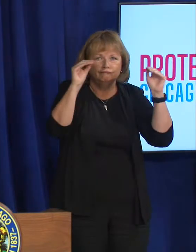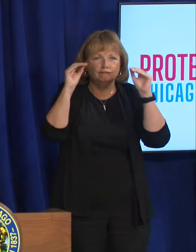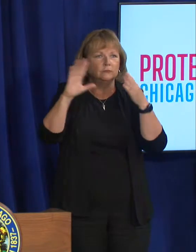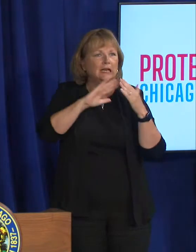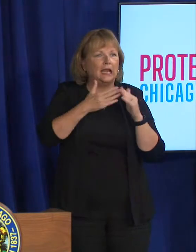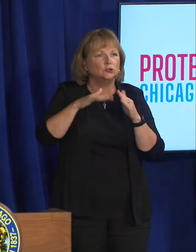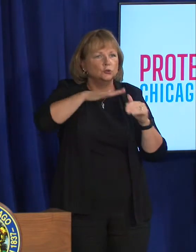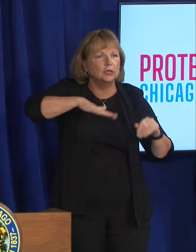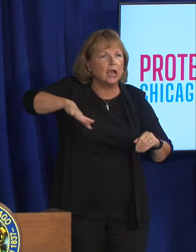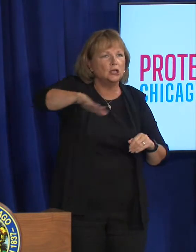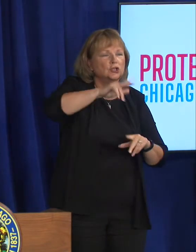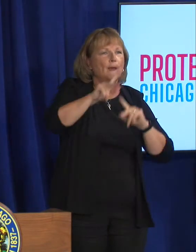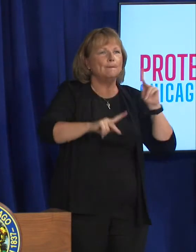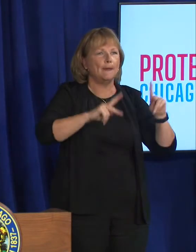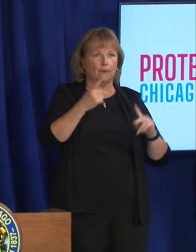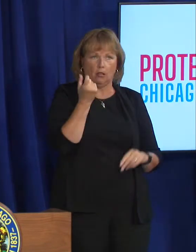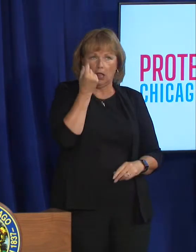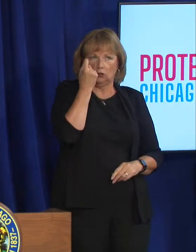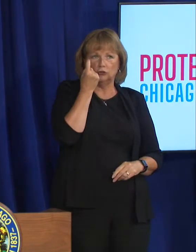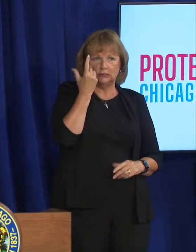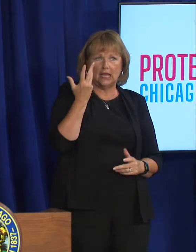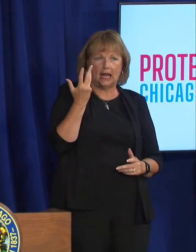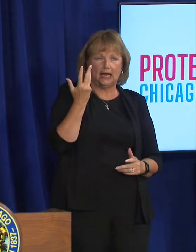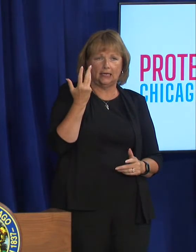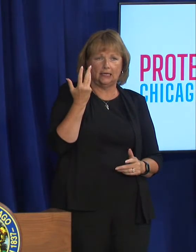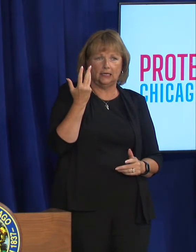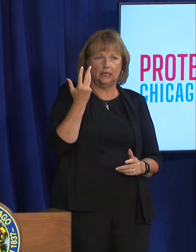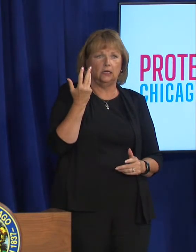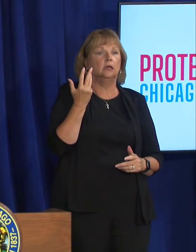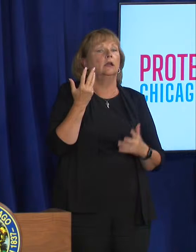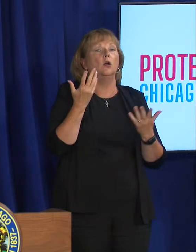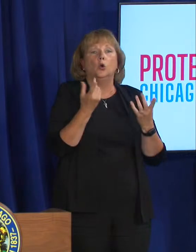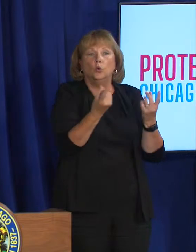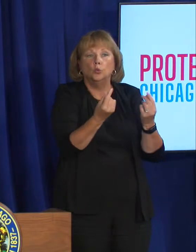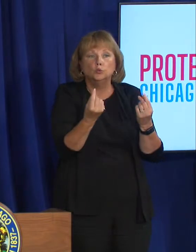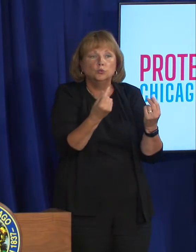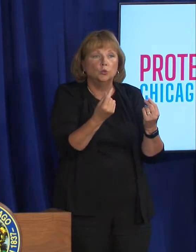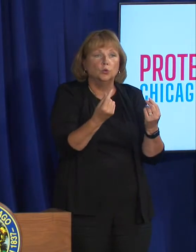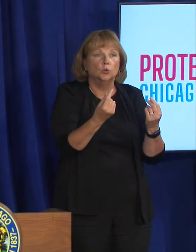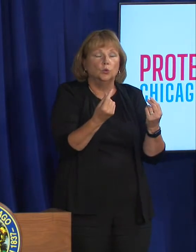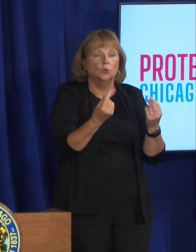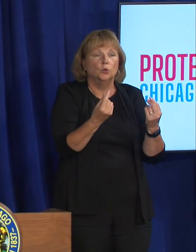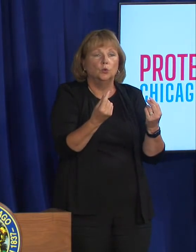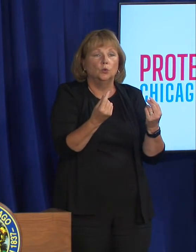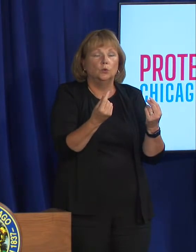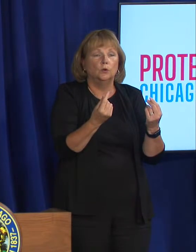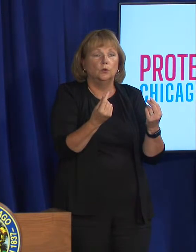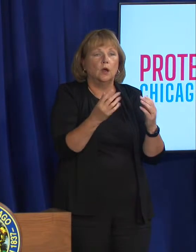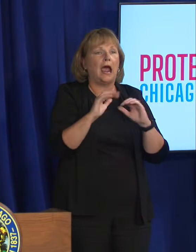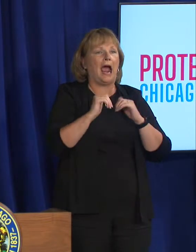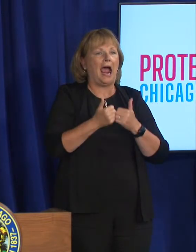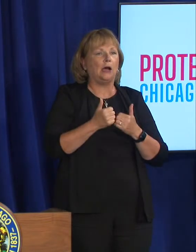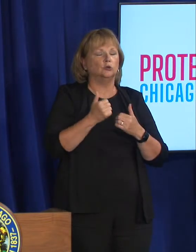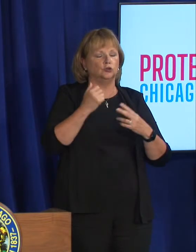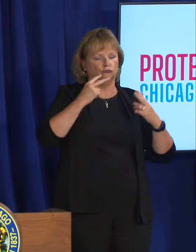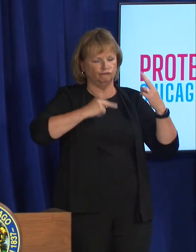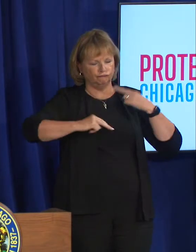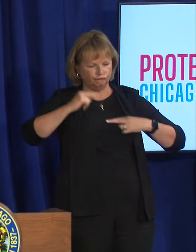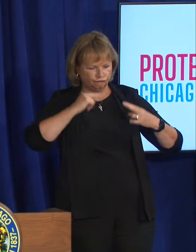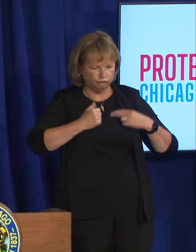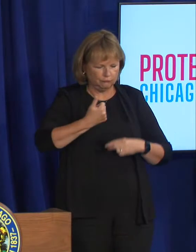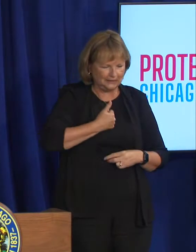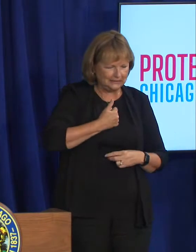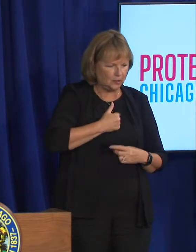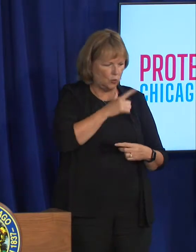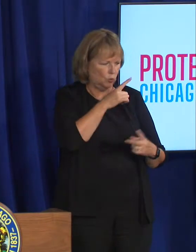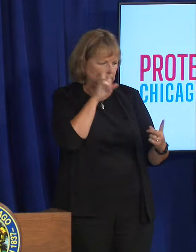awareness so that people understand the steps that they can take to evaluate themselves and